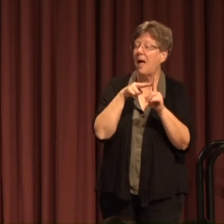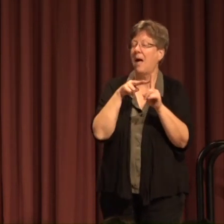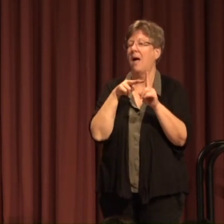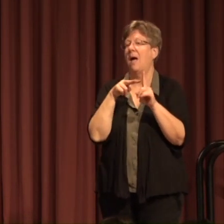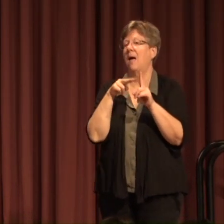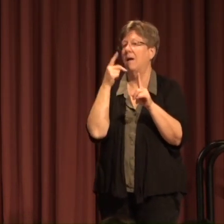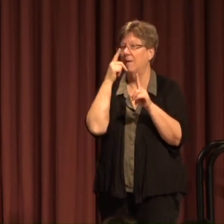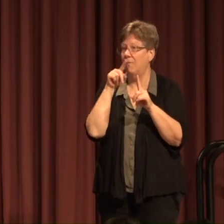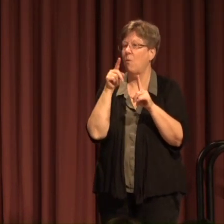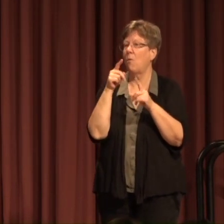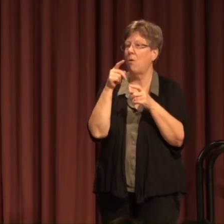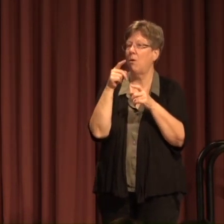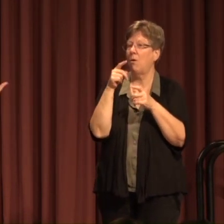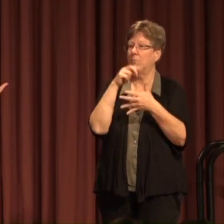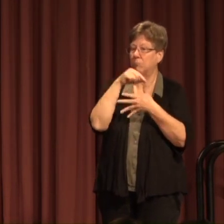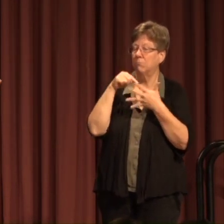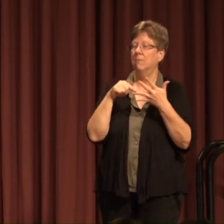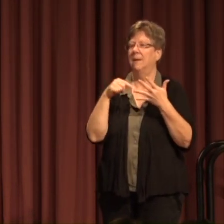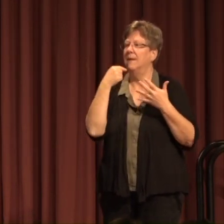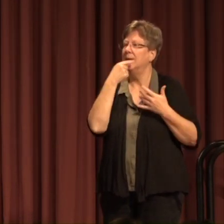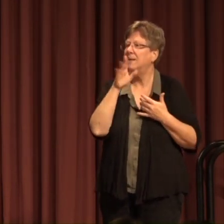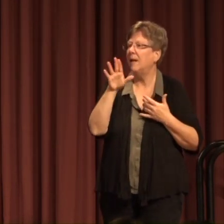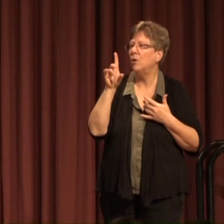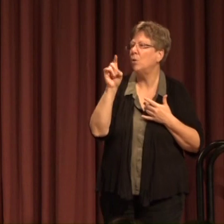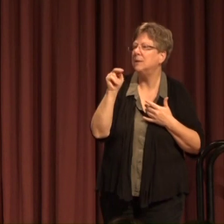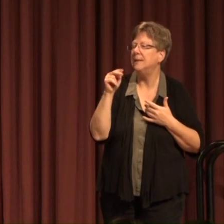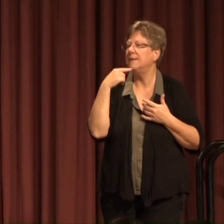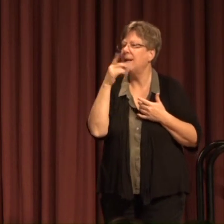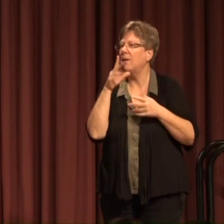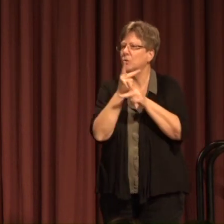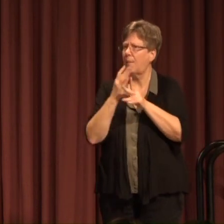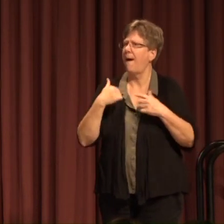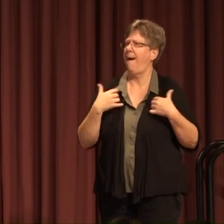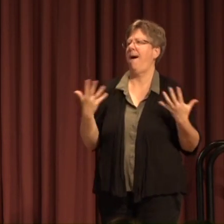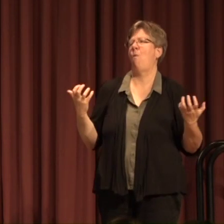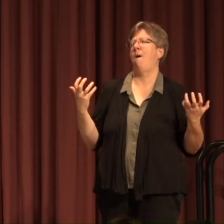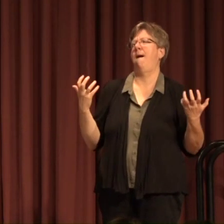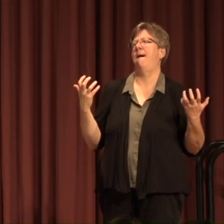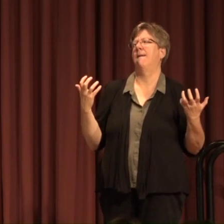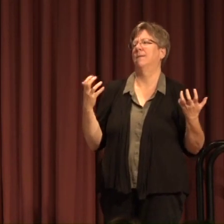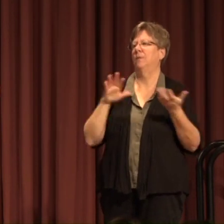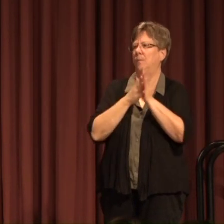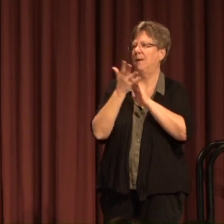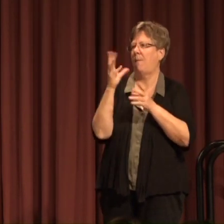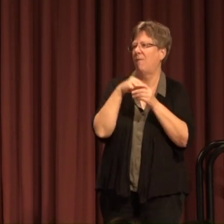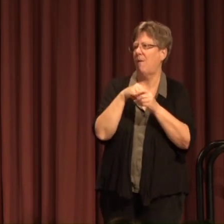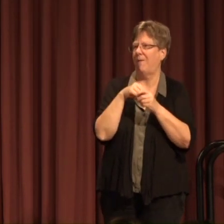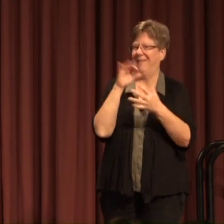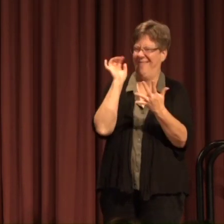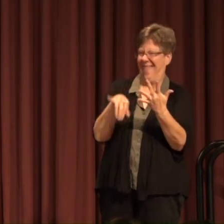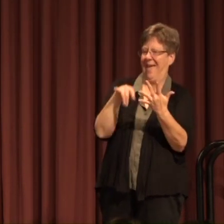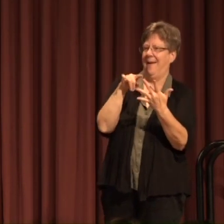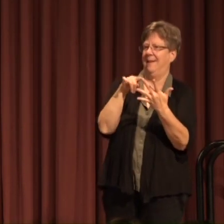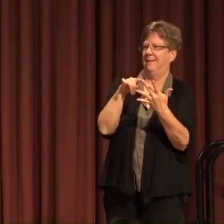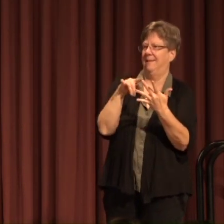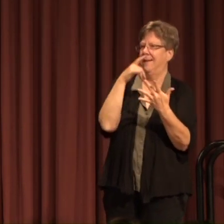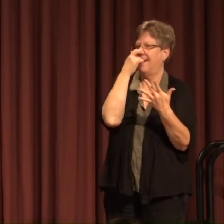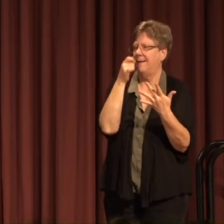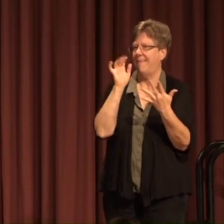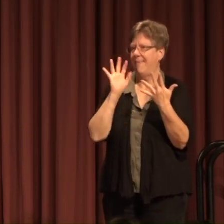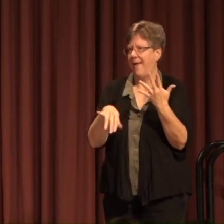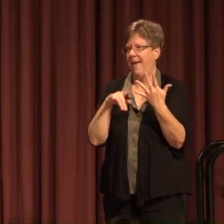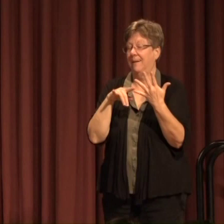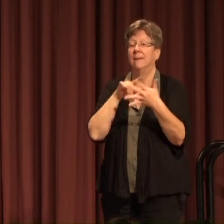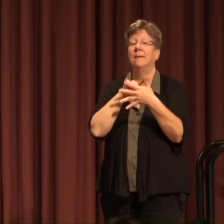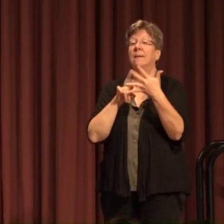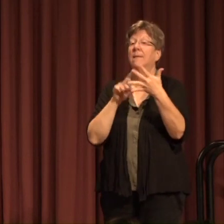someone Tell your dean Tell your supervisor That would interest me That work team And the